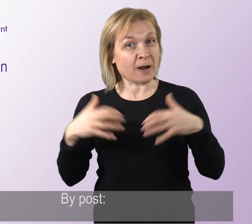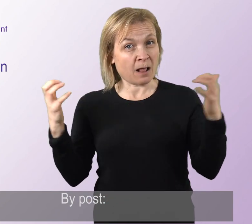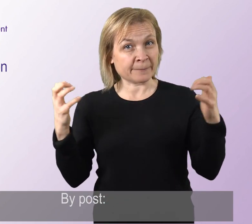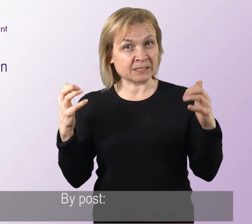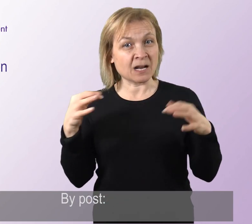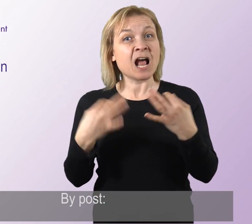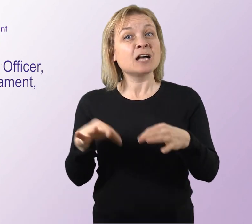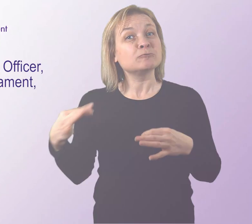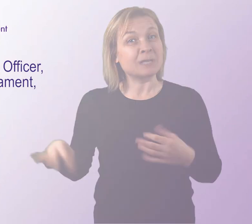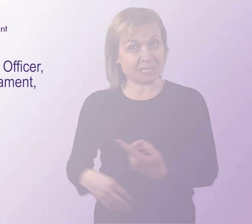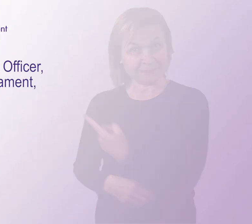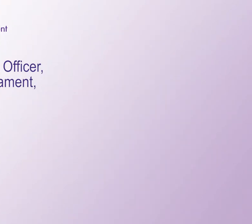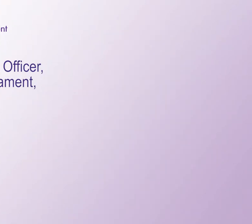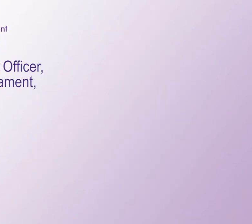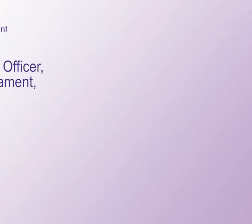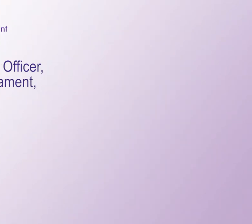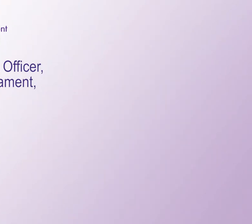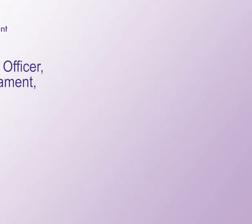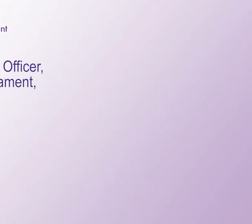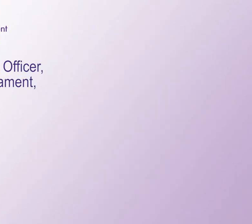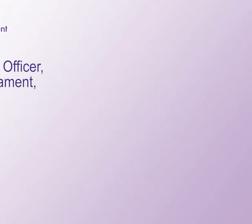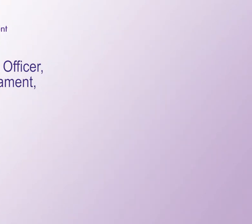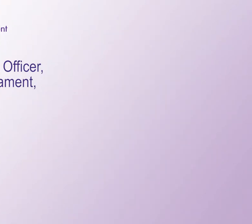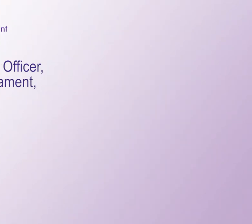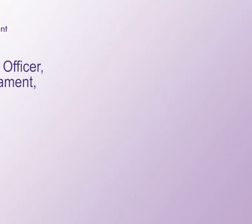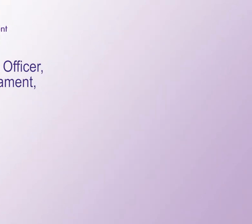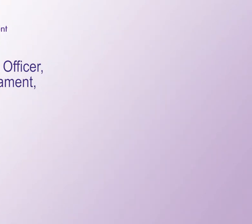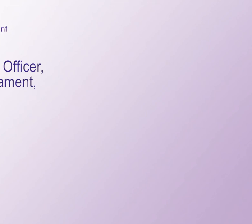Officer The Scottish Parliament Edinburgh